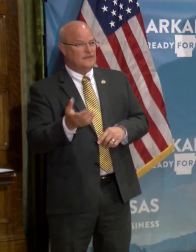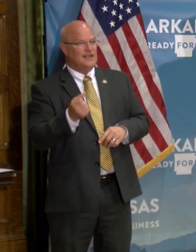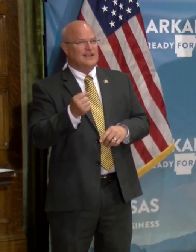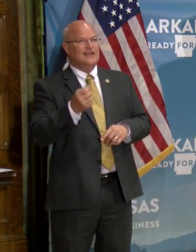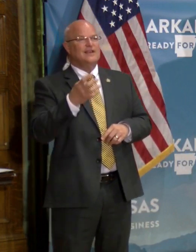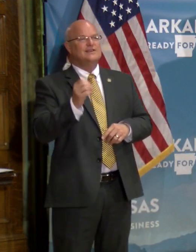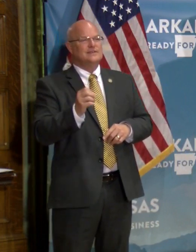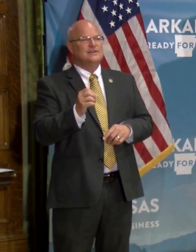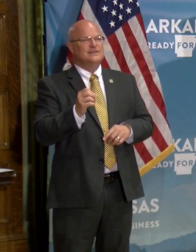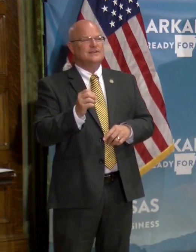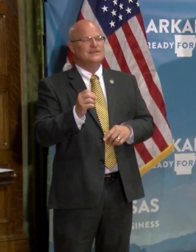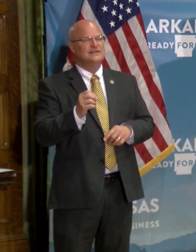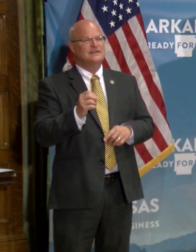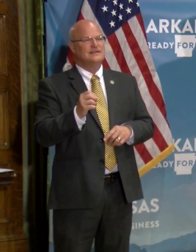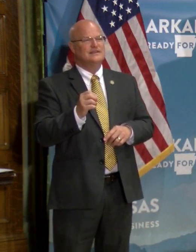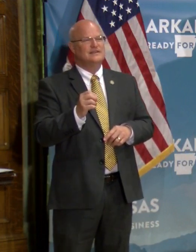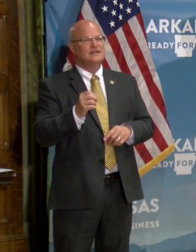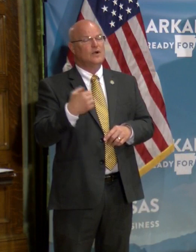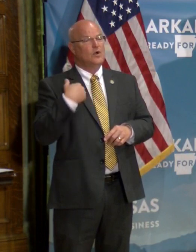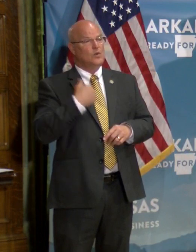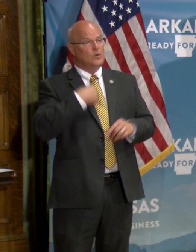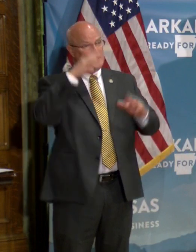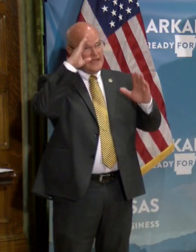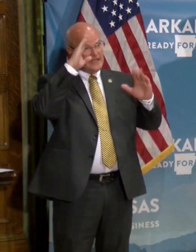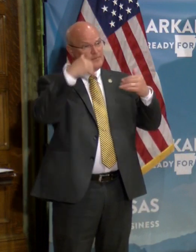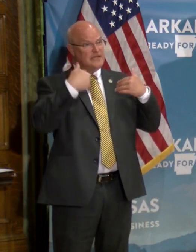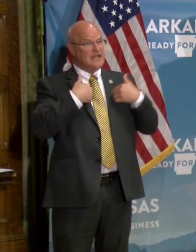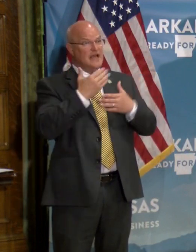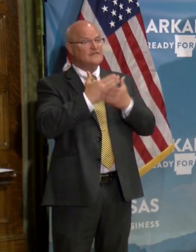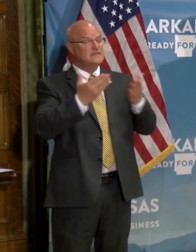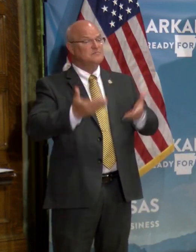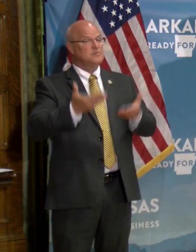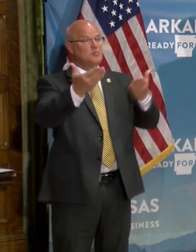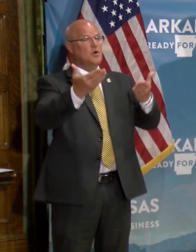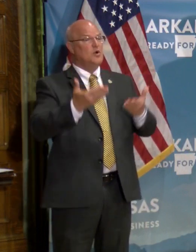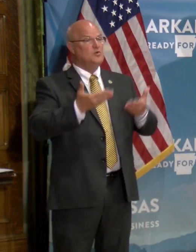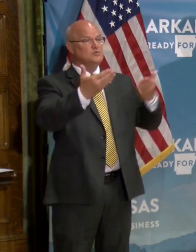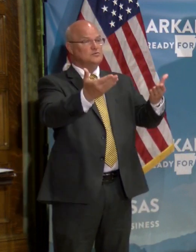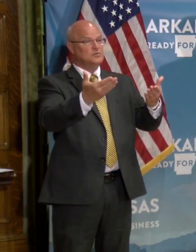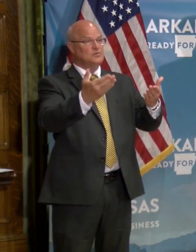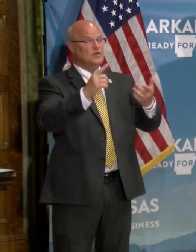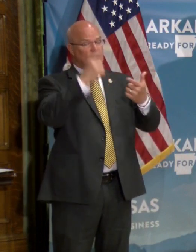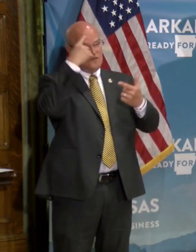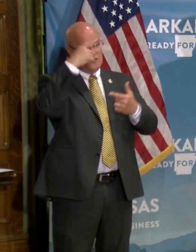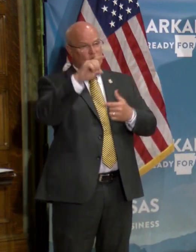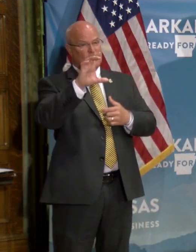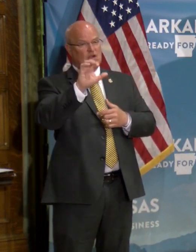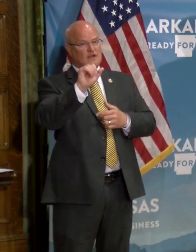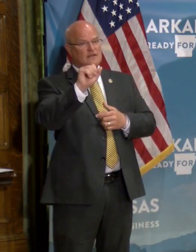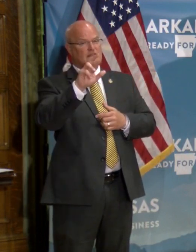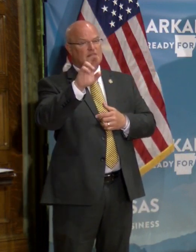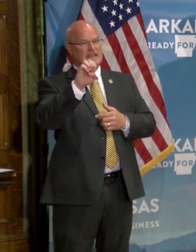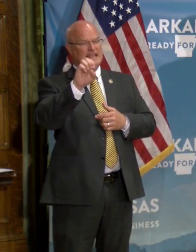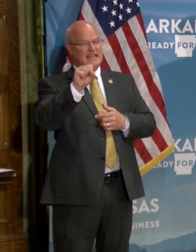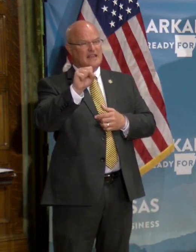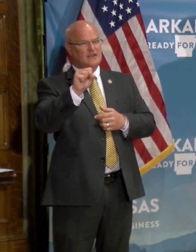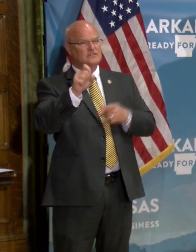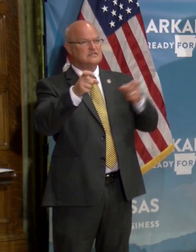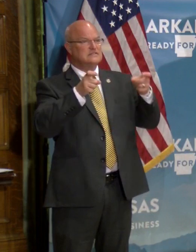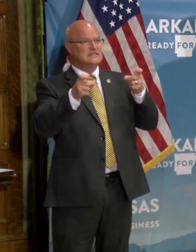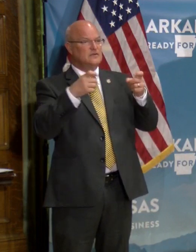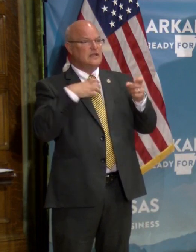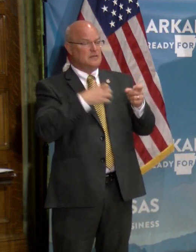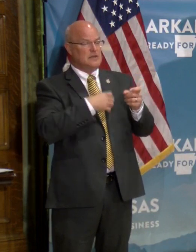and so, uh, we expect to have, uh, some proposals that's presented to the CARES steering committee for some additional